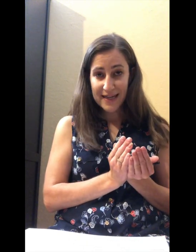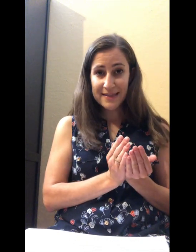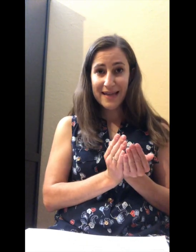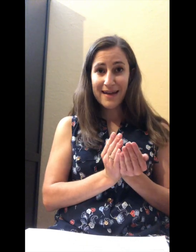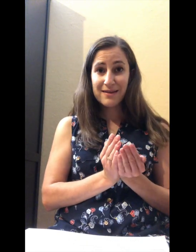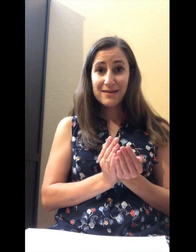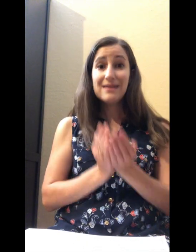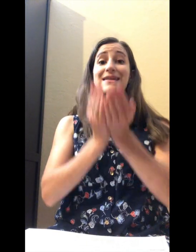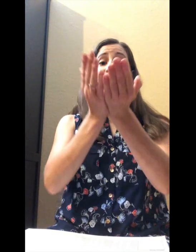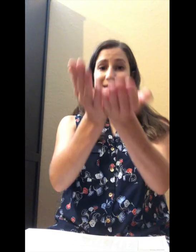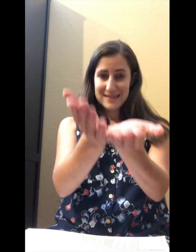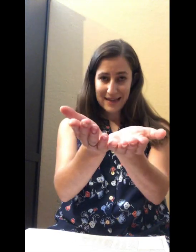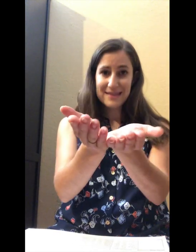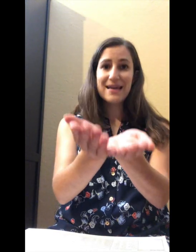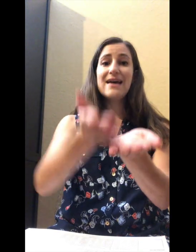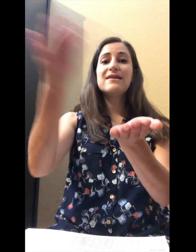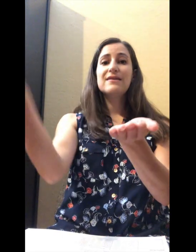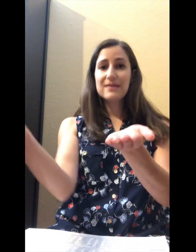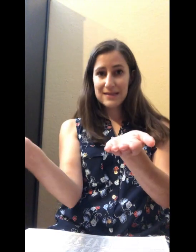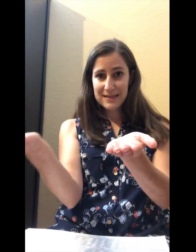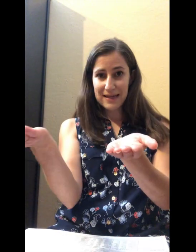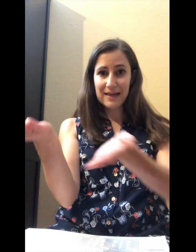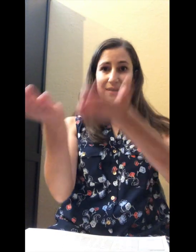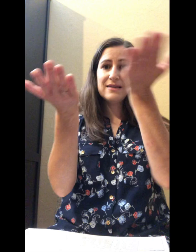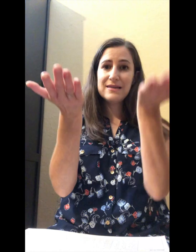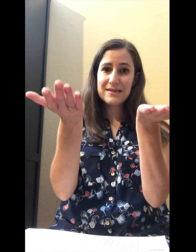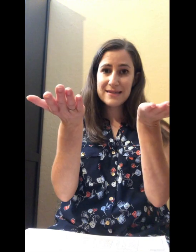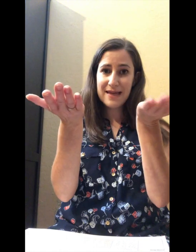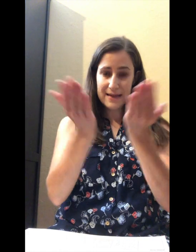Sunset. Sunset. Sunset.